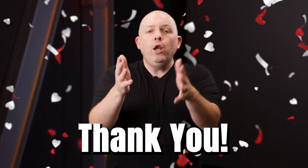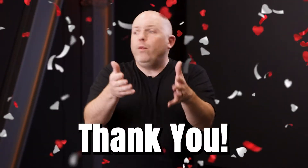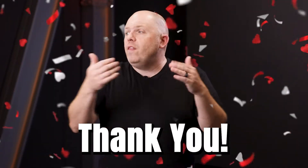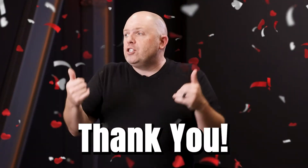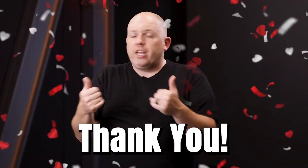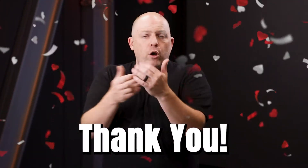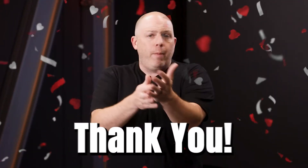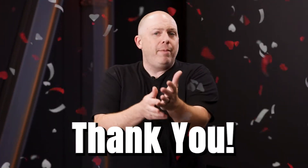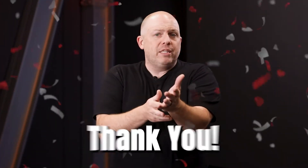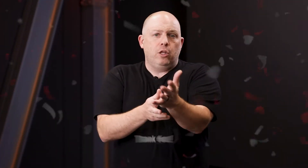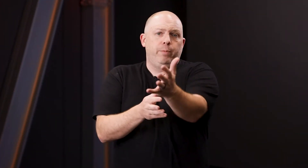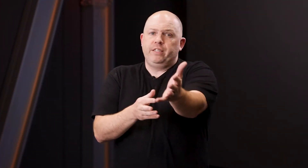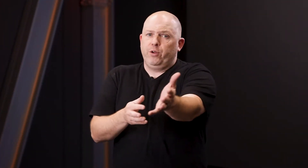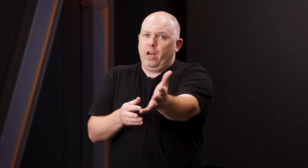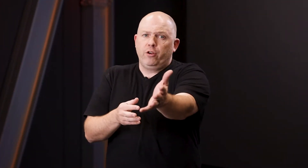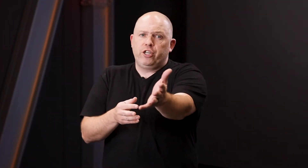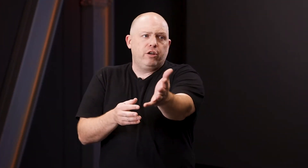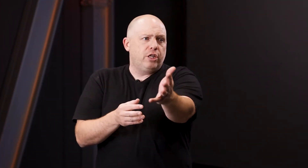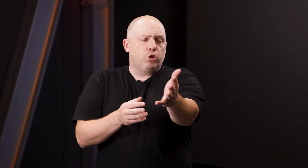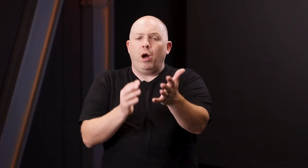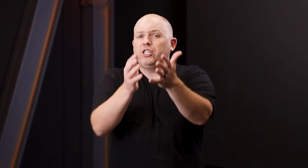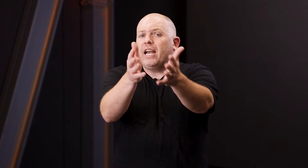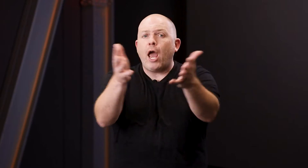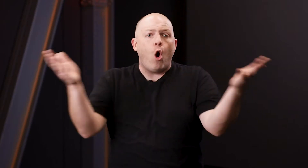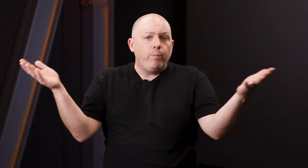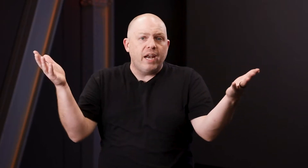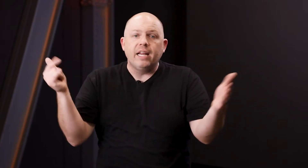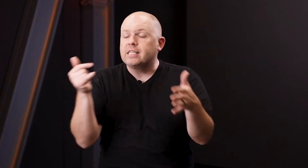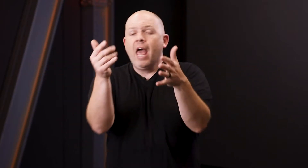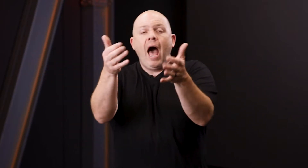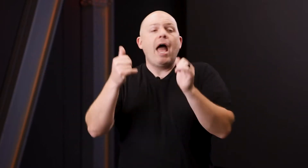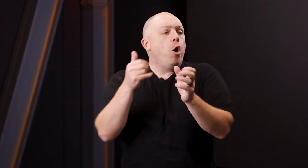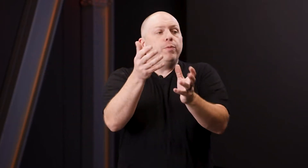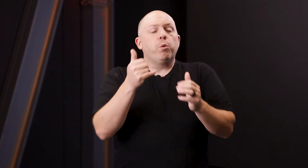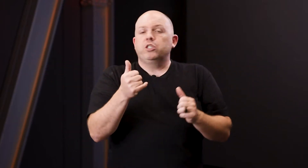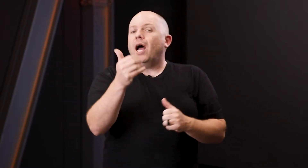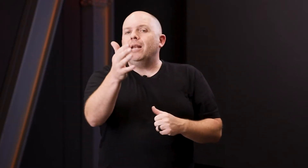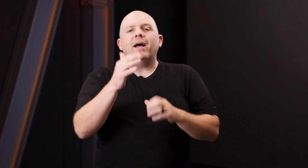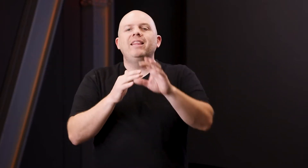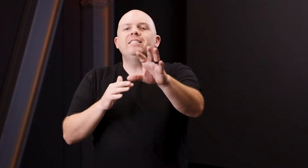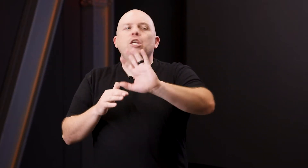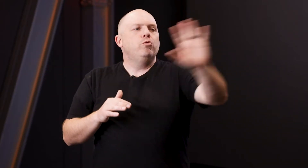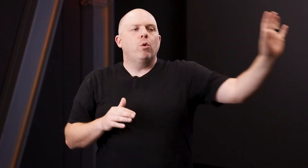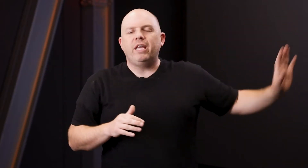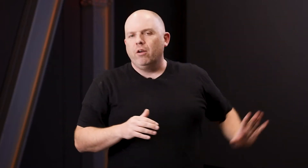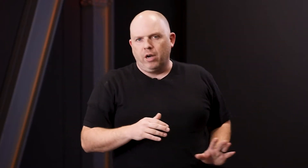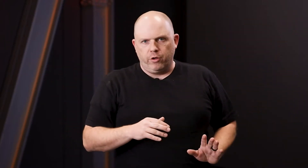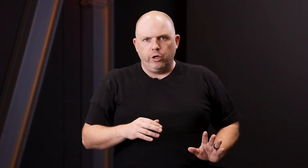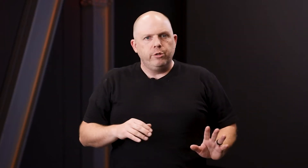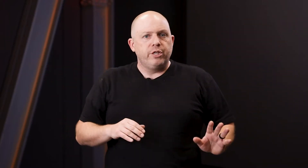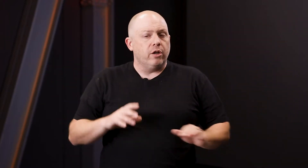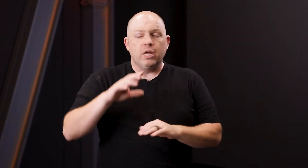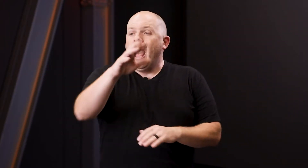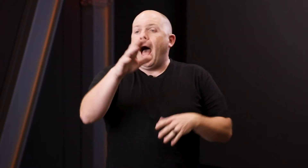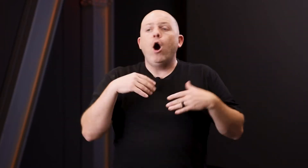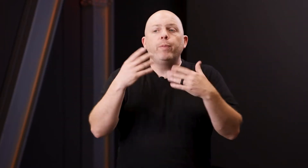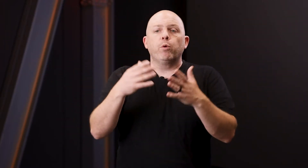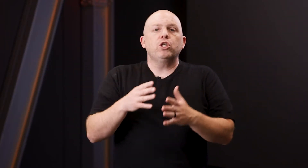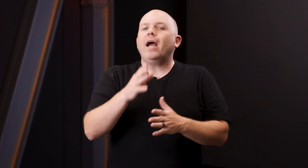know that this channel maybe is a little bit different than other channels that you're watching. And I hope that it is. I hope that we're talking about things that you don't hear in other YouTube channels. I hope that we're talking